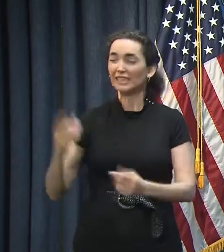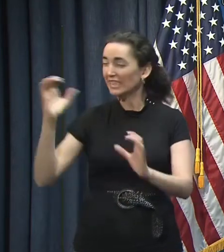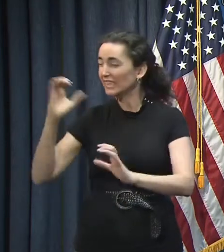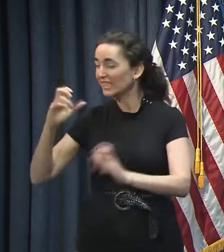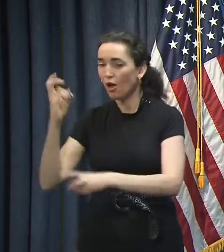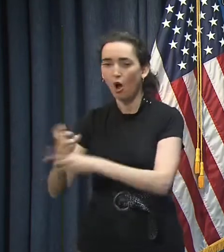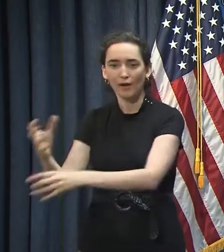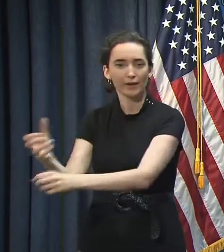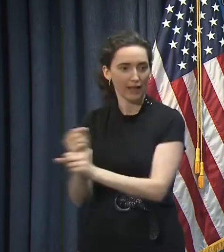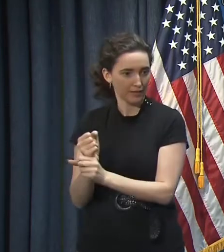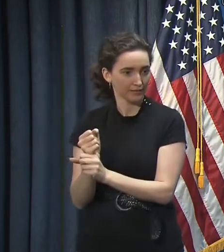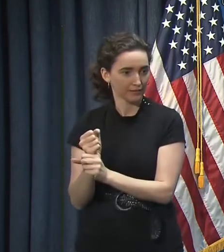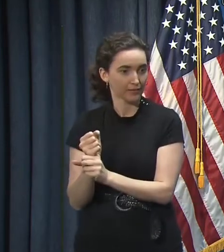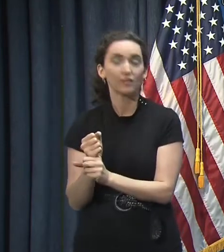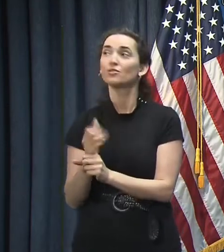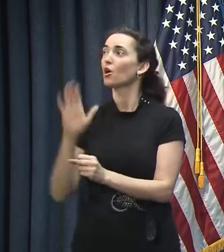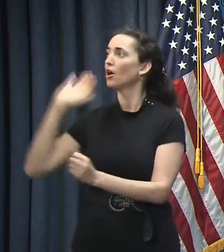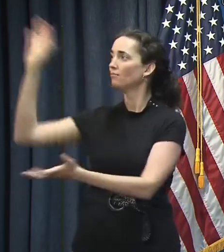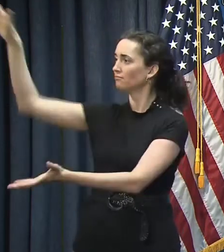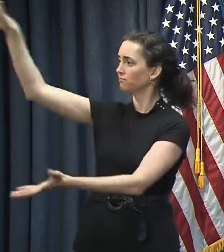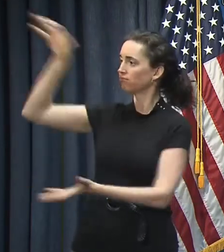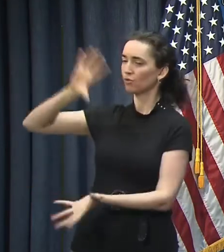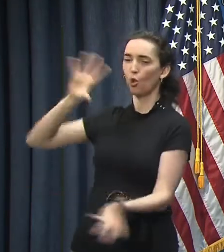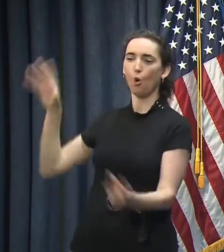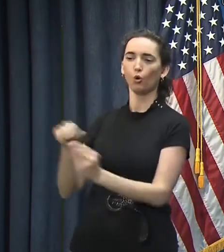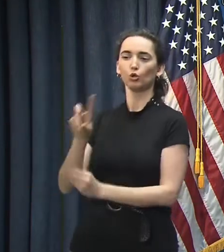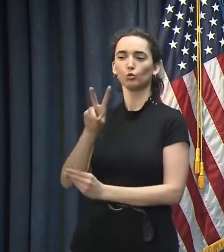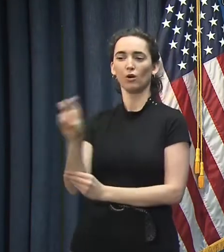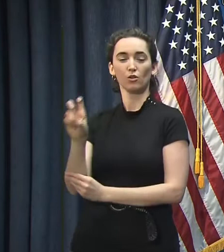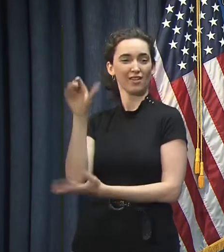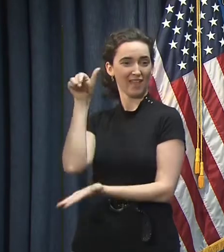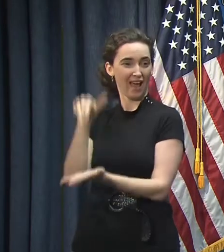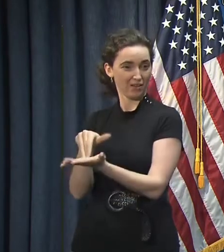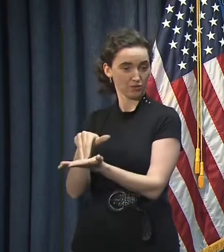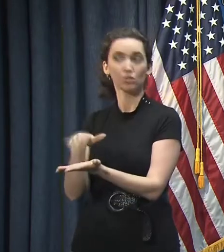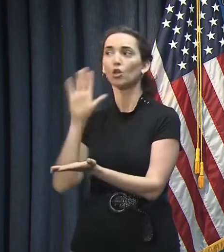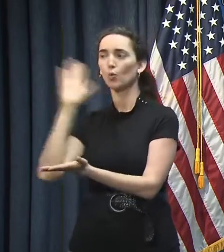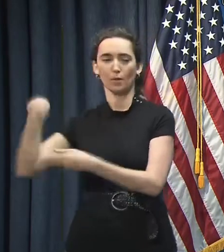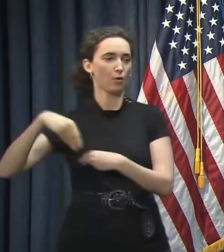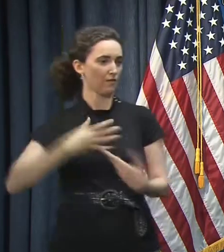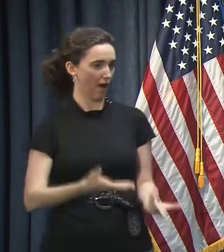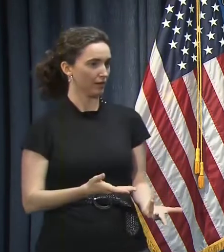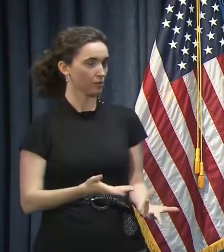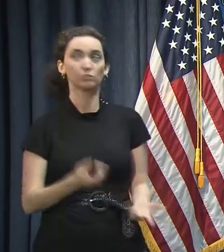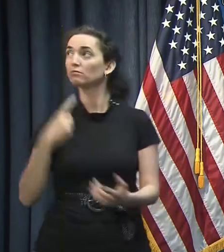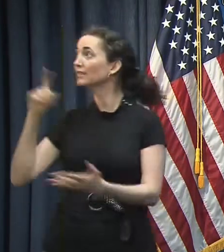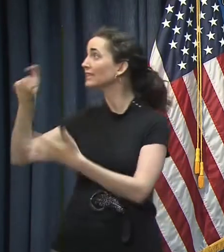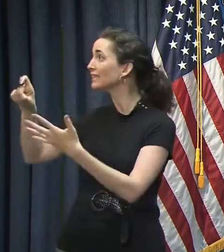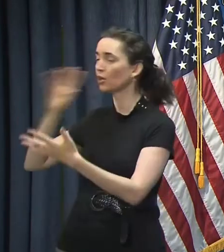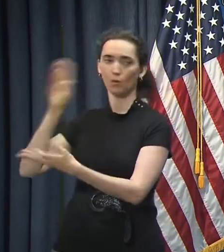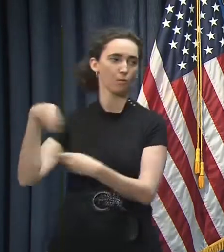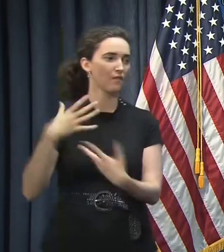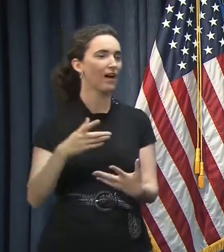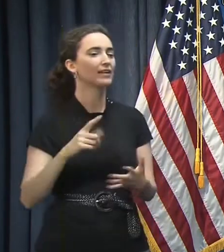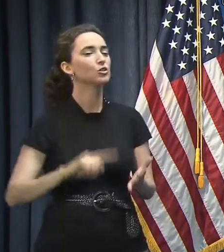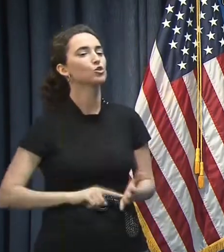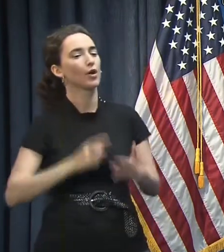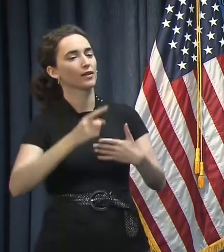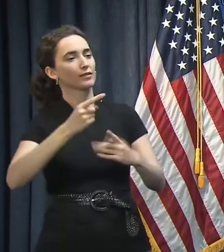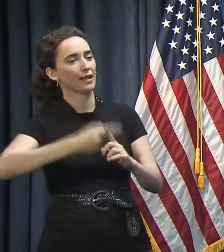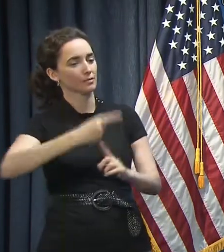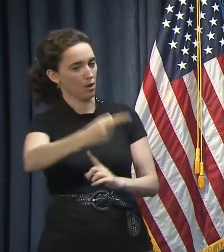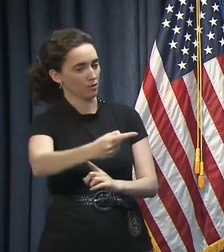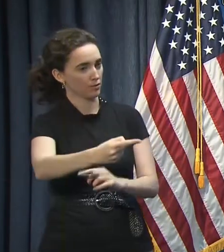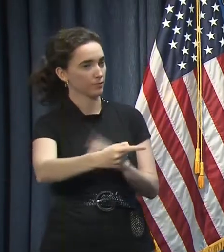And so the 200,000 that we need, they will be providing those to us starting next month. And